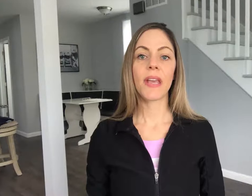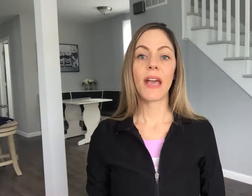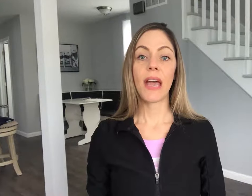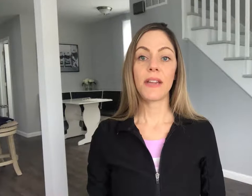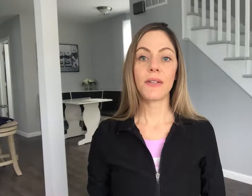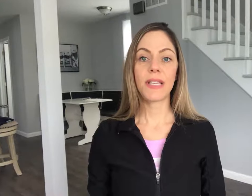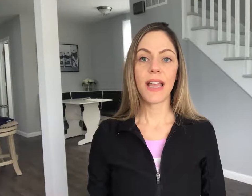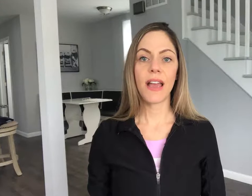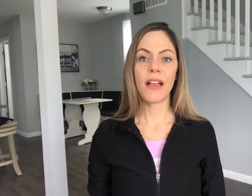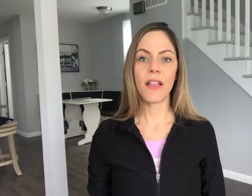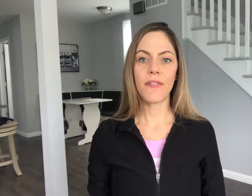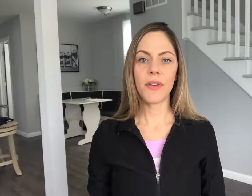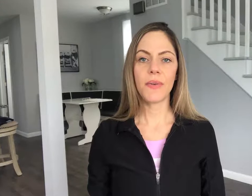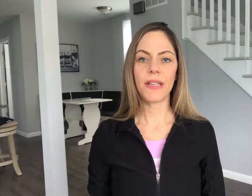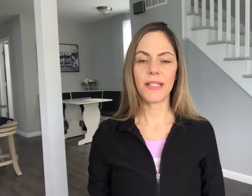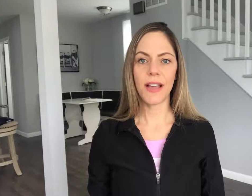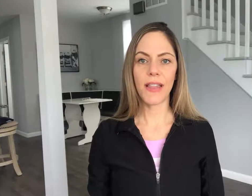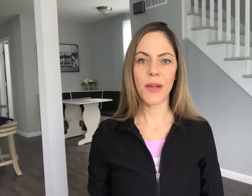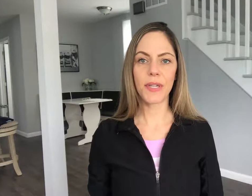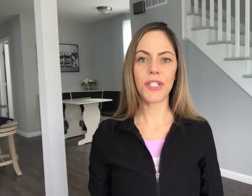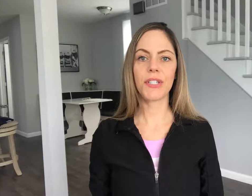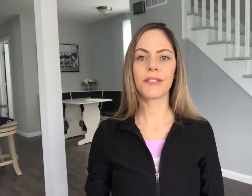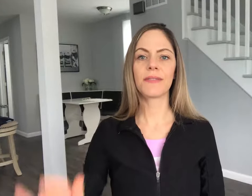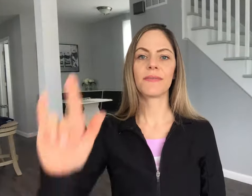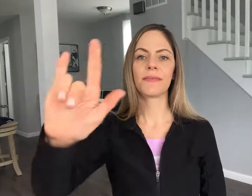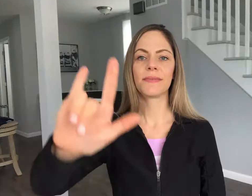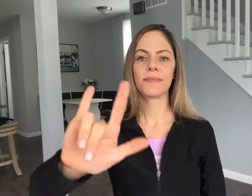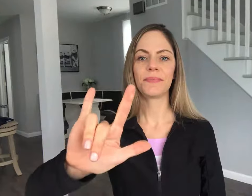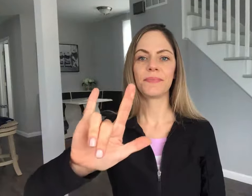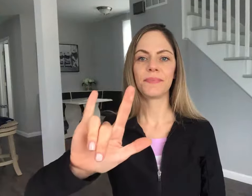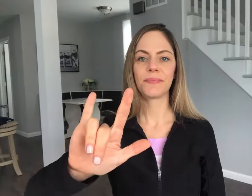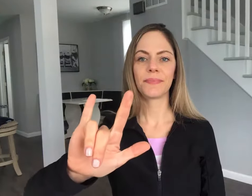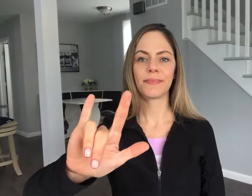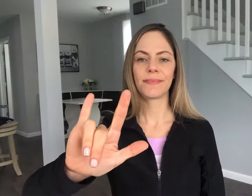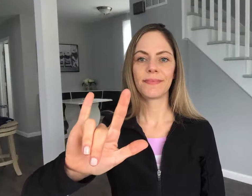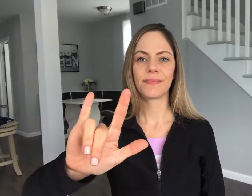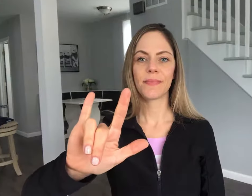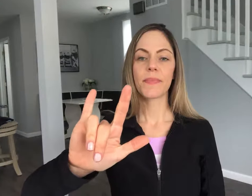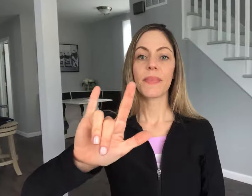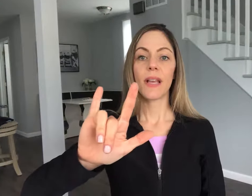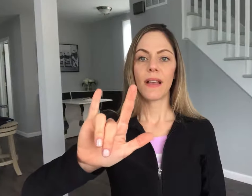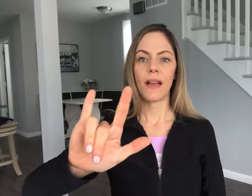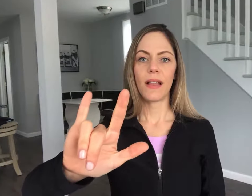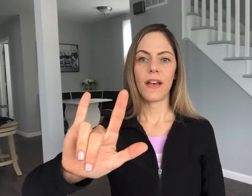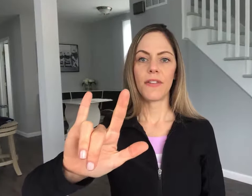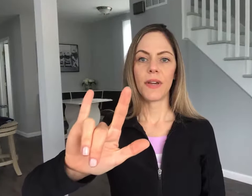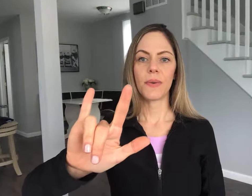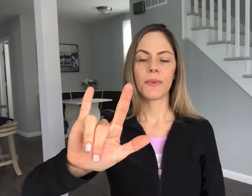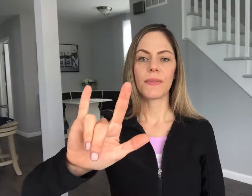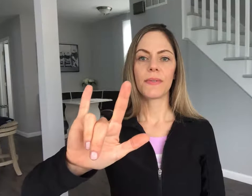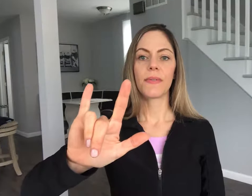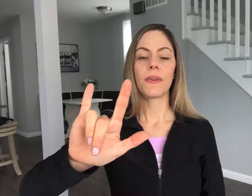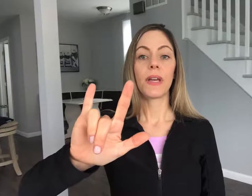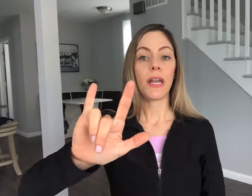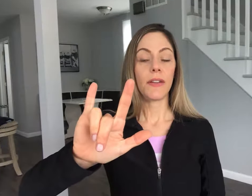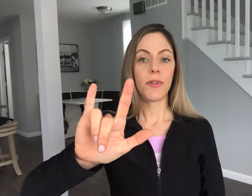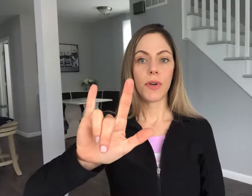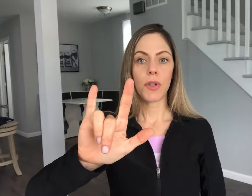how do you say I love you in sign language I love you and if you look